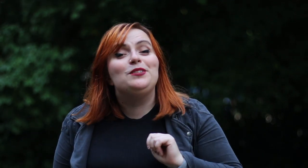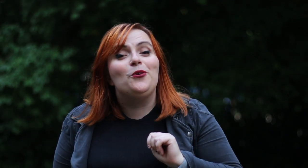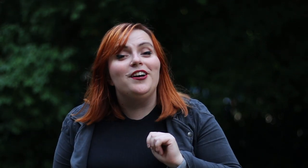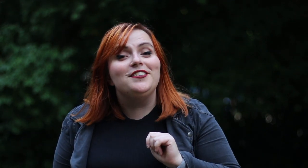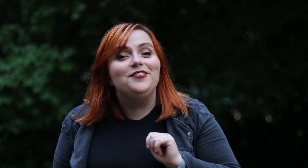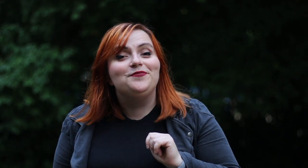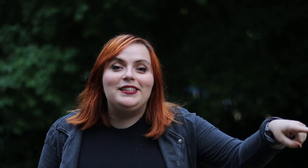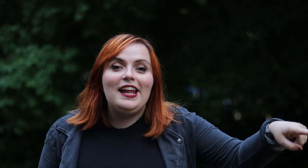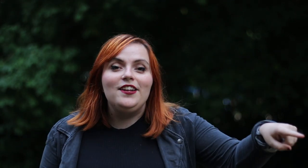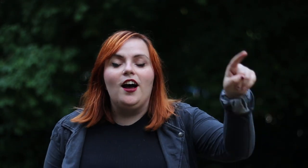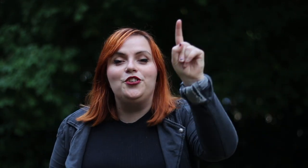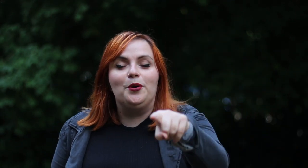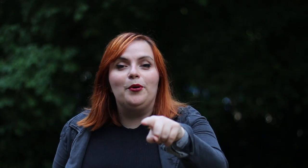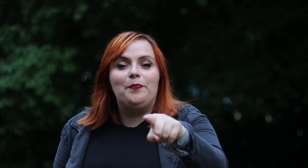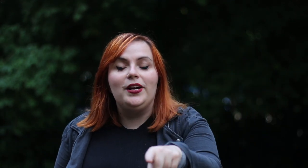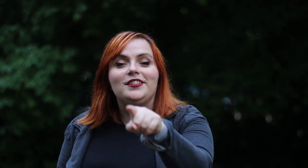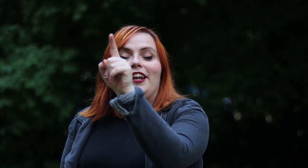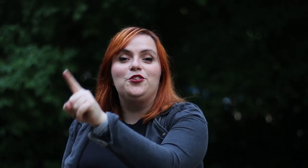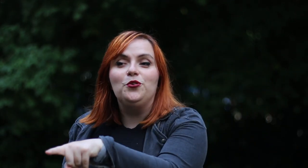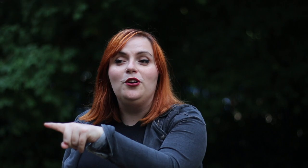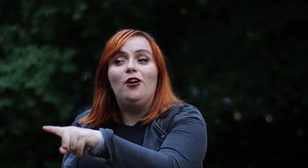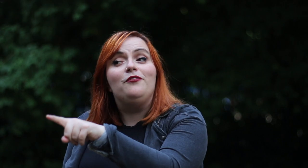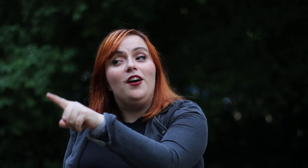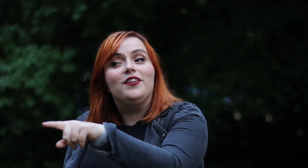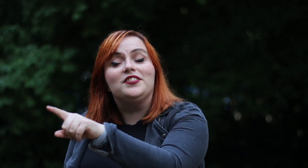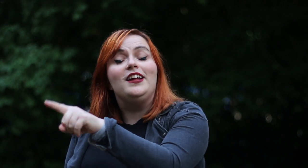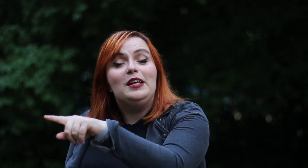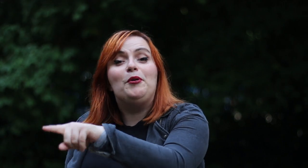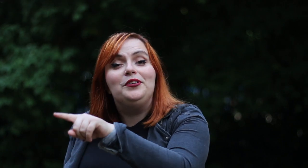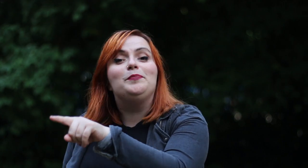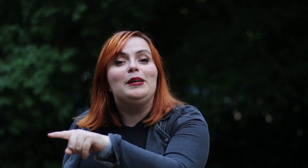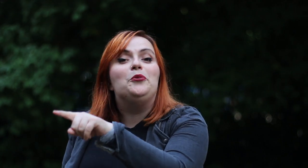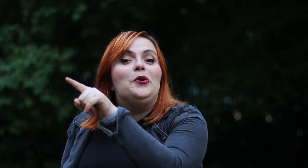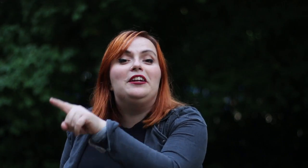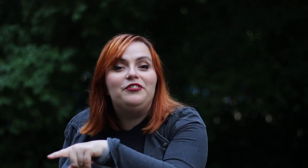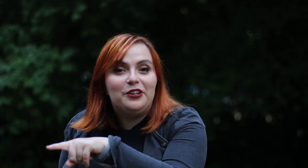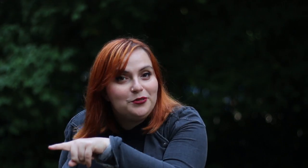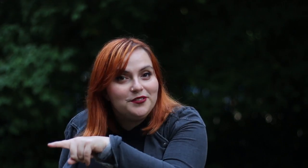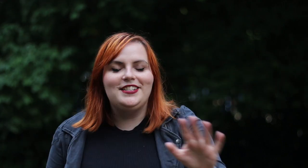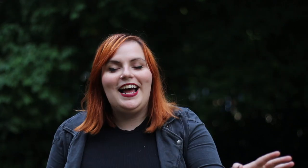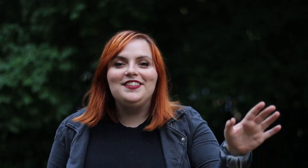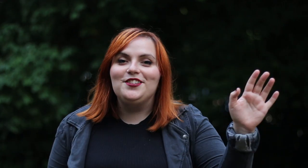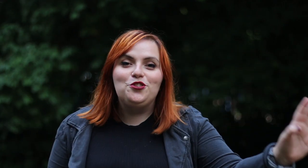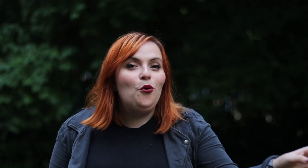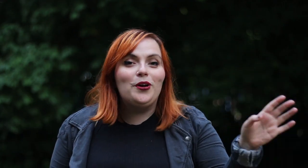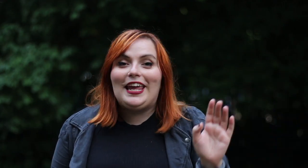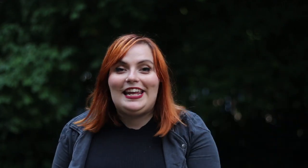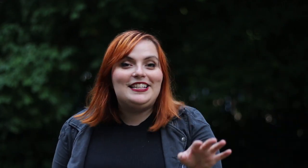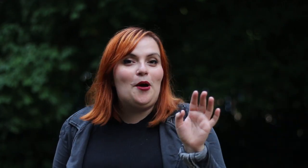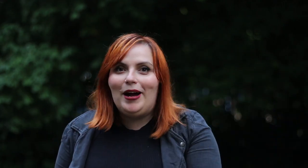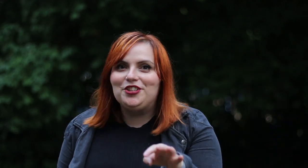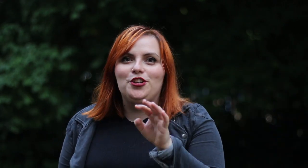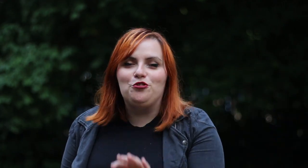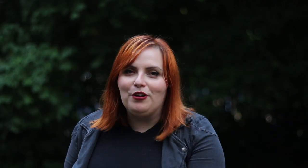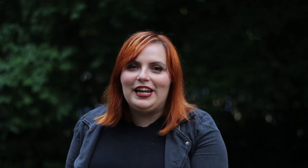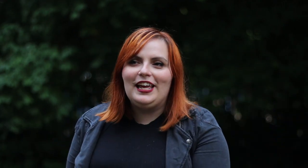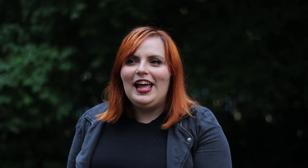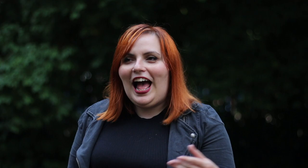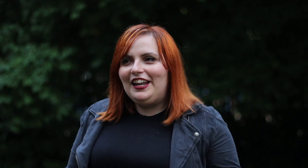at his word. I grab a tent, I jump on a bus and I join a lot of other slightly bonkers people in a field to dance, talk, eat, imagine, drink and